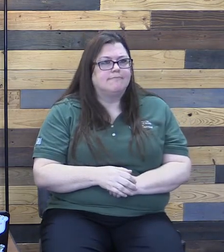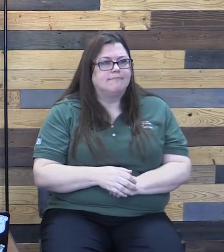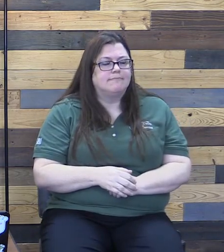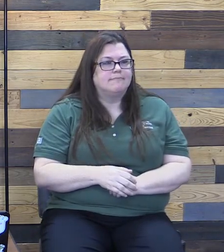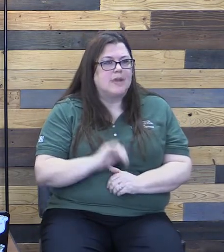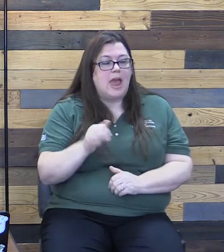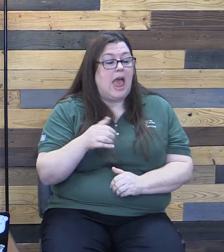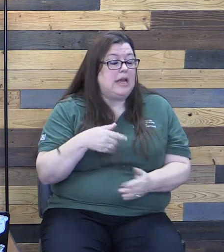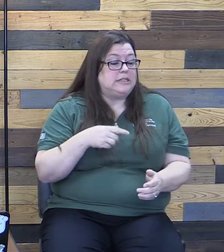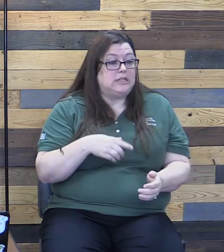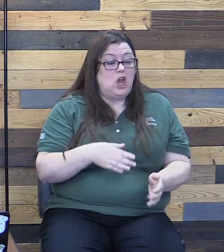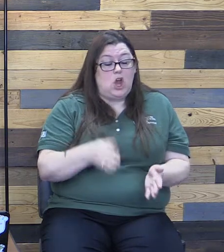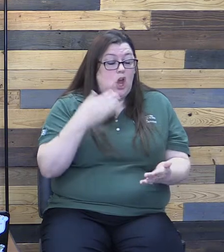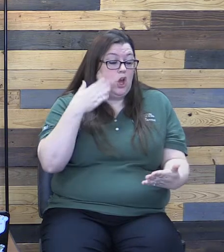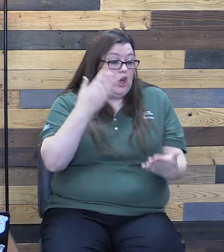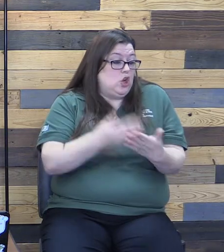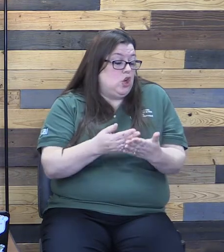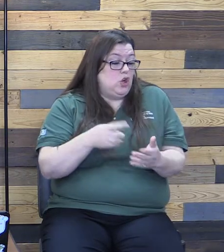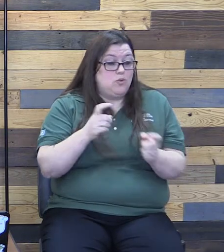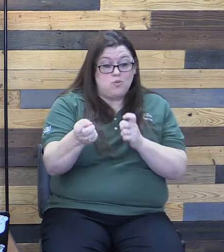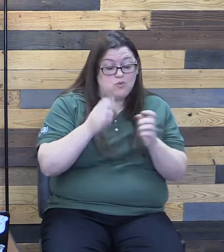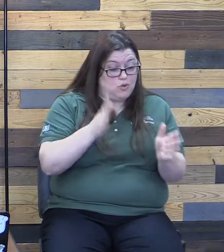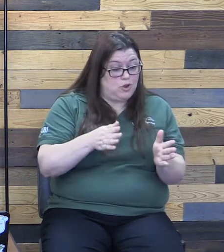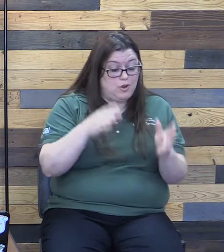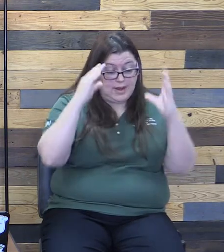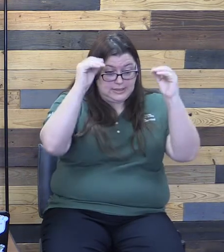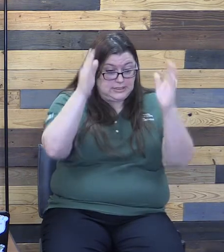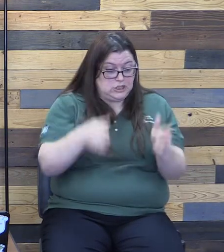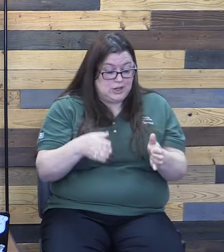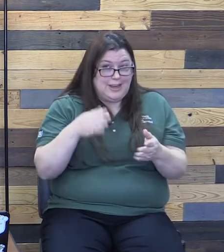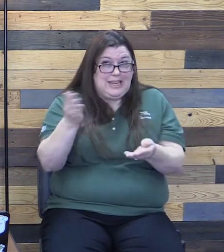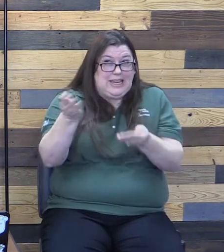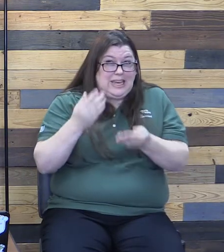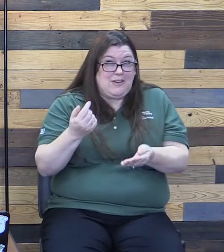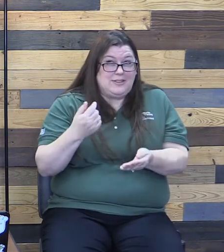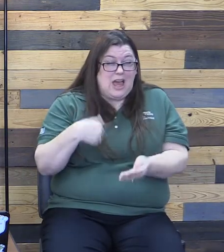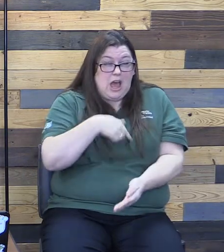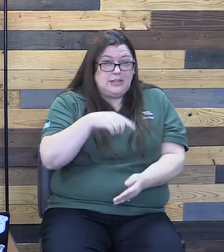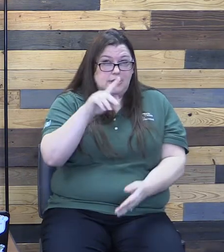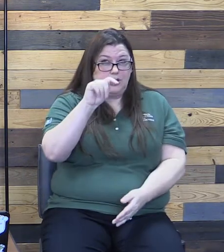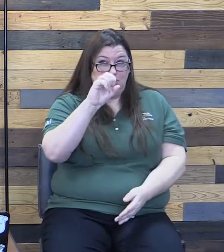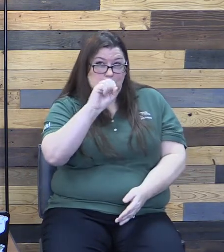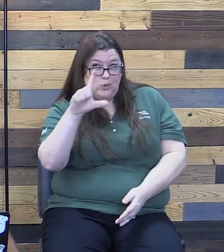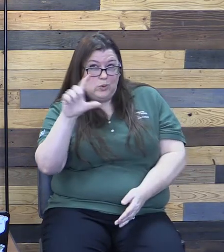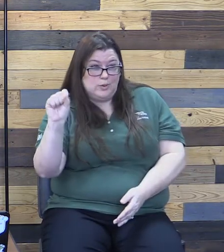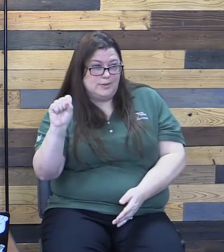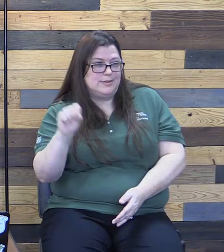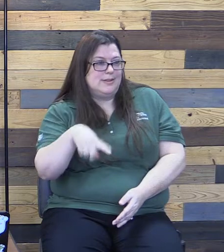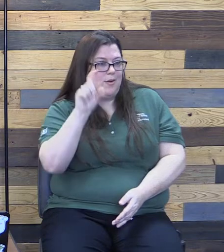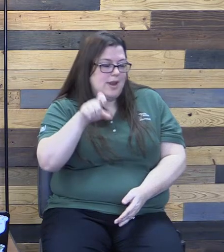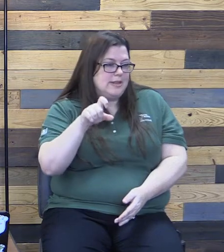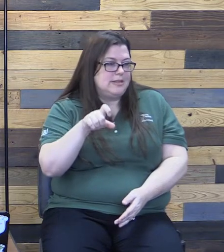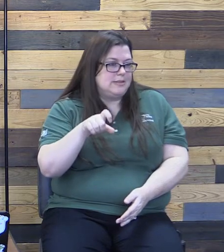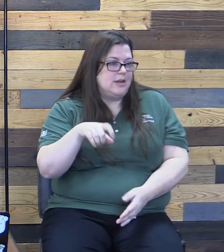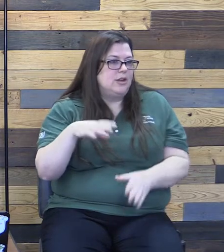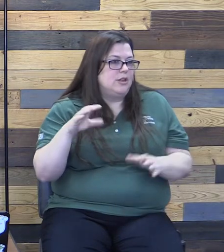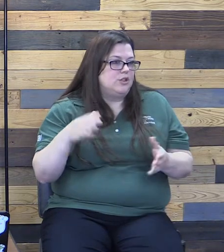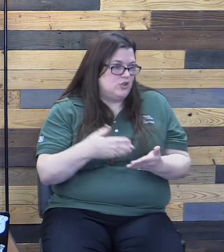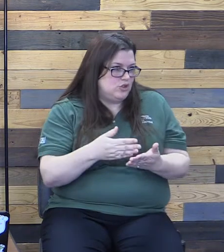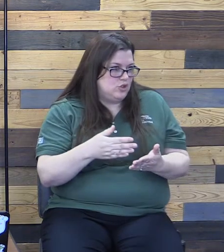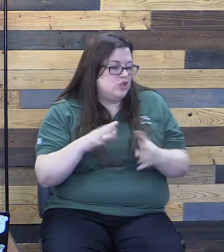as a good ruler and a teacher, again, he gives us the tools that are necessary to be able to carry out this kind of life.